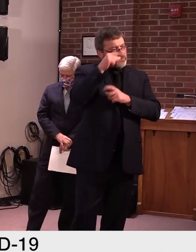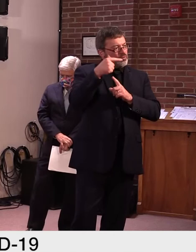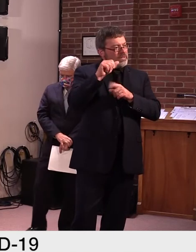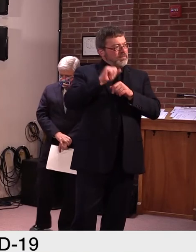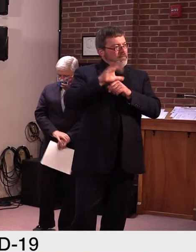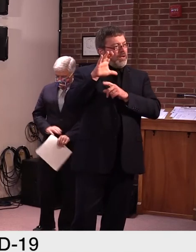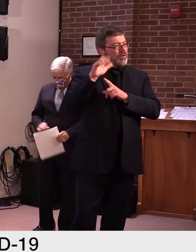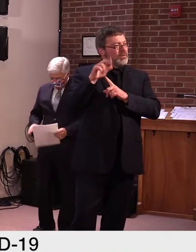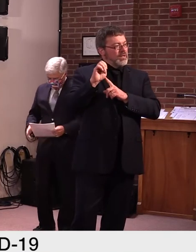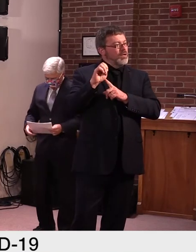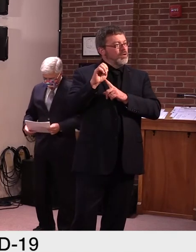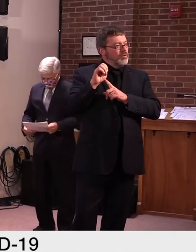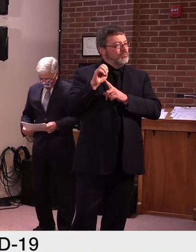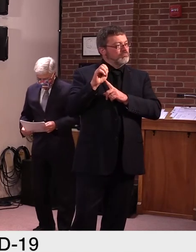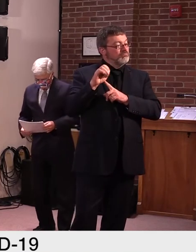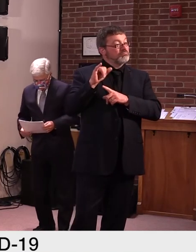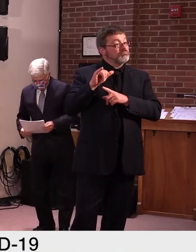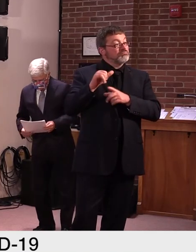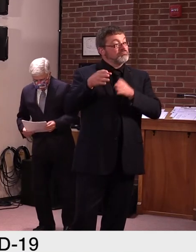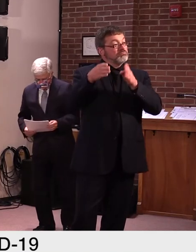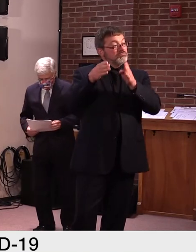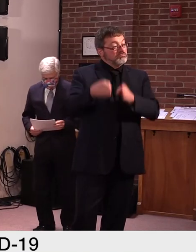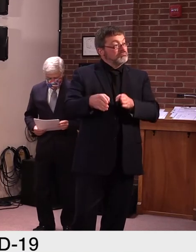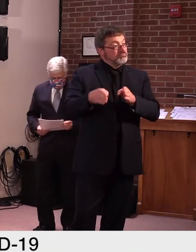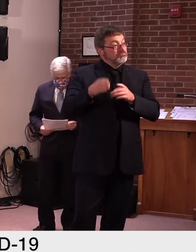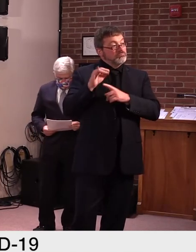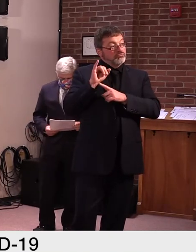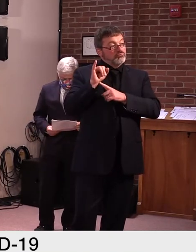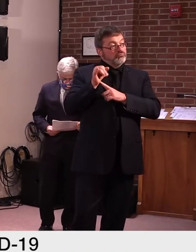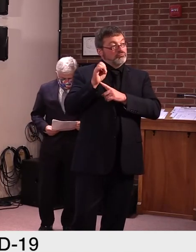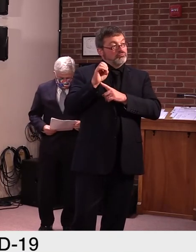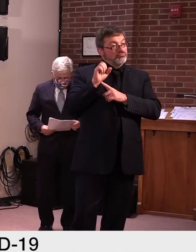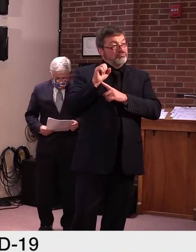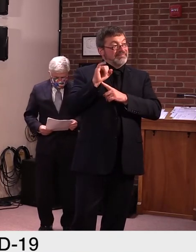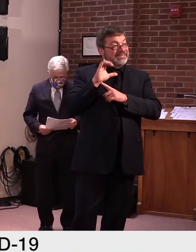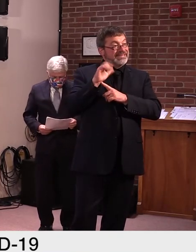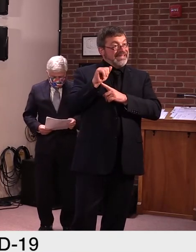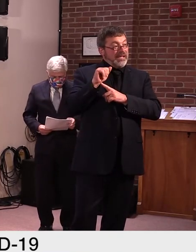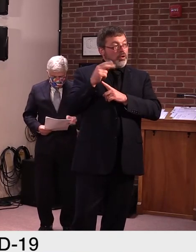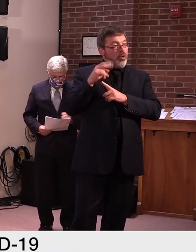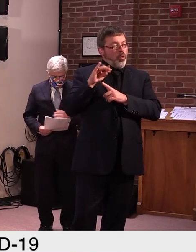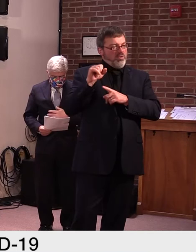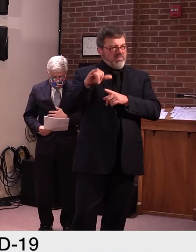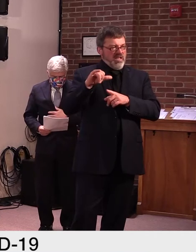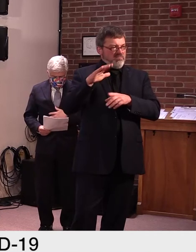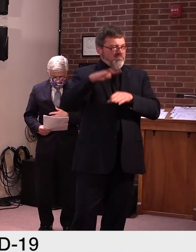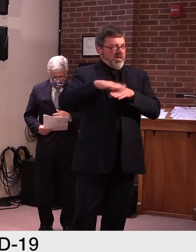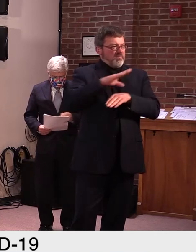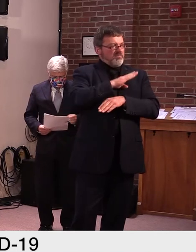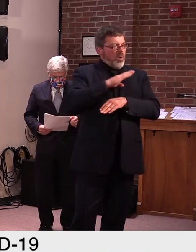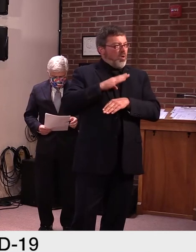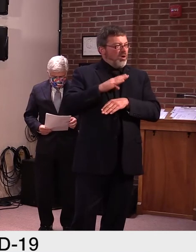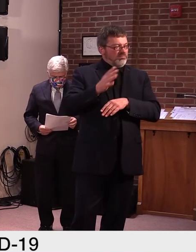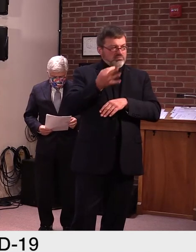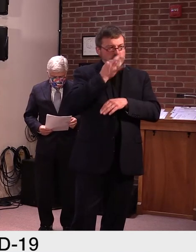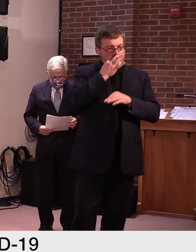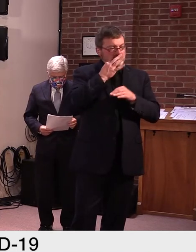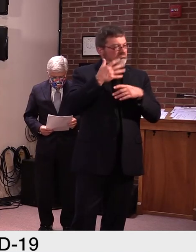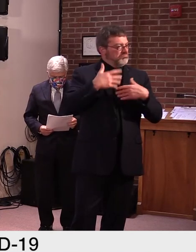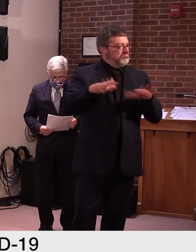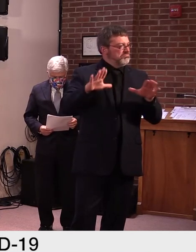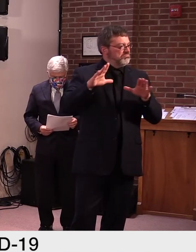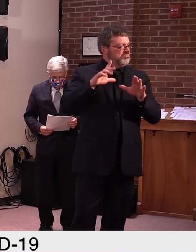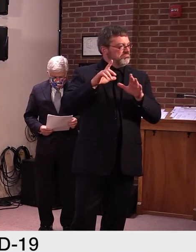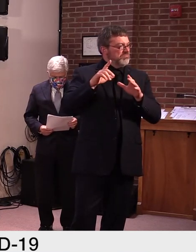board. Her term on the board, um, uh, uh, uh, expires, uh, in 12 days.